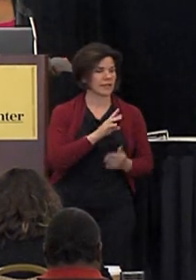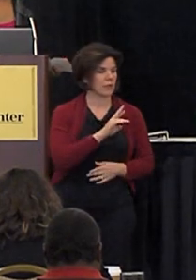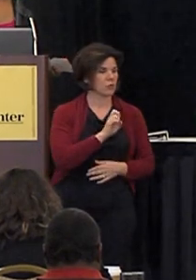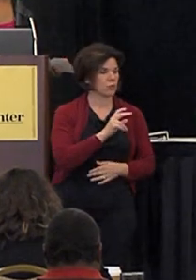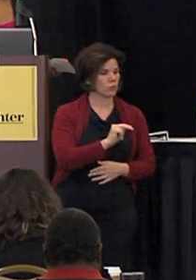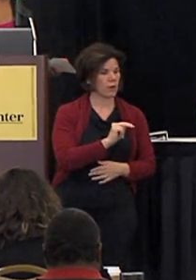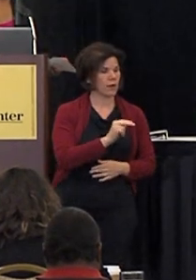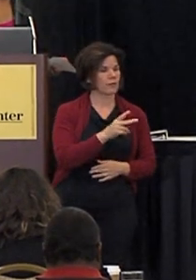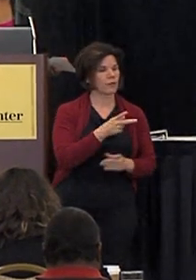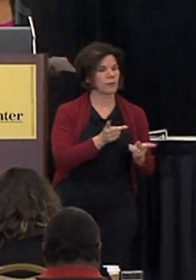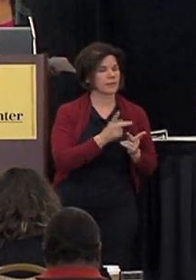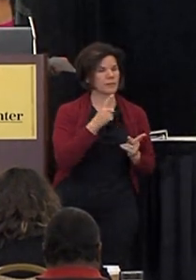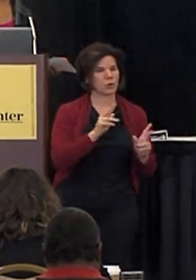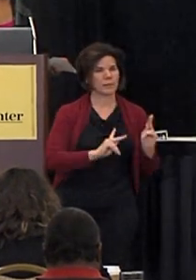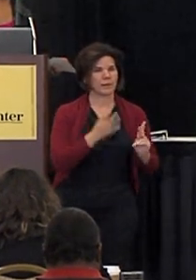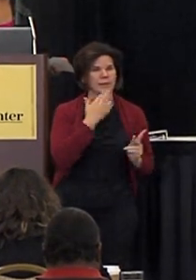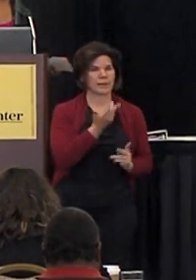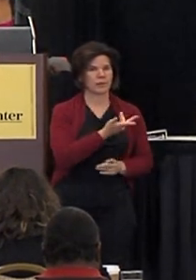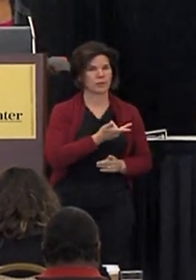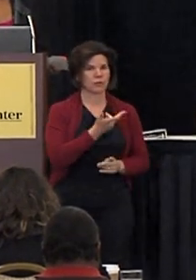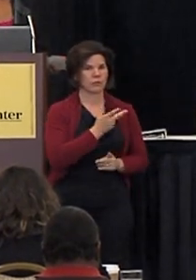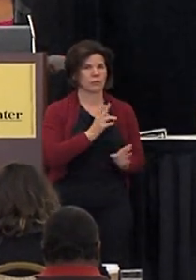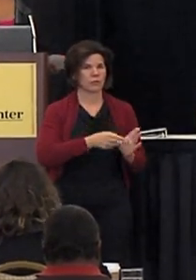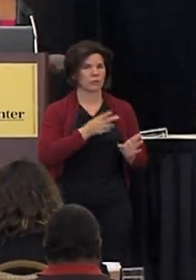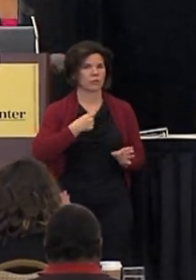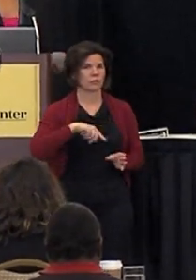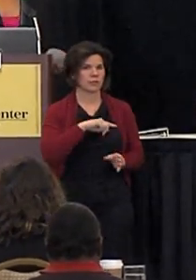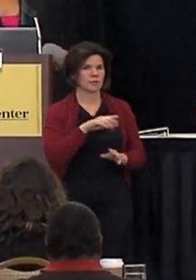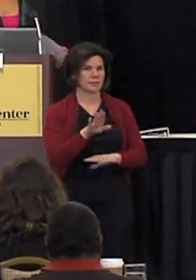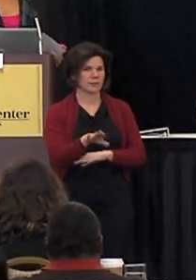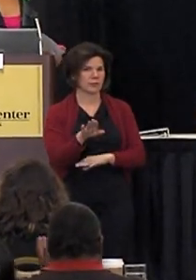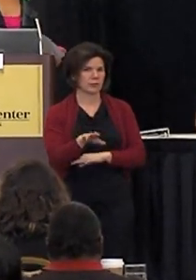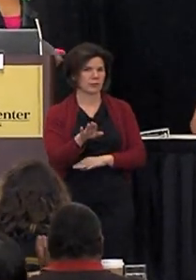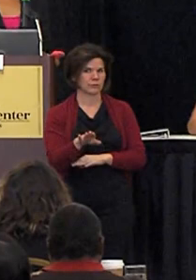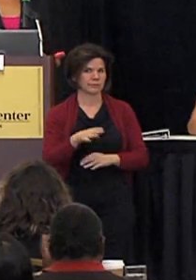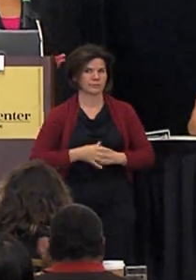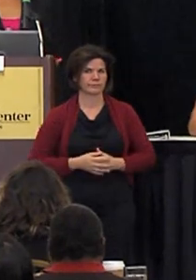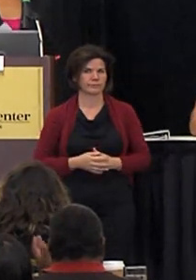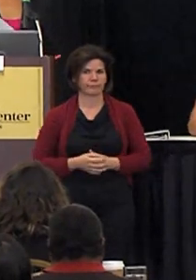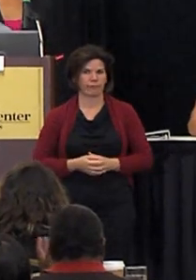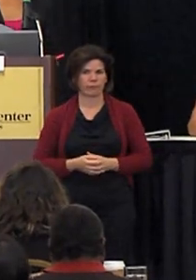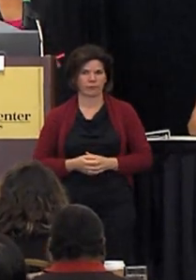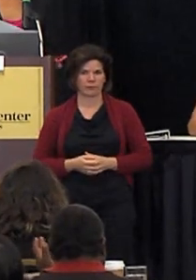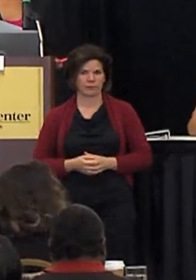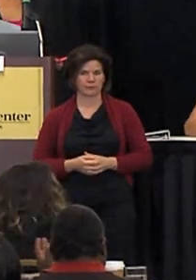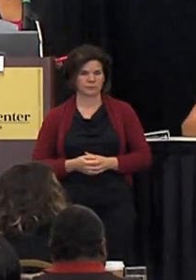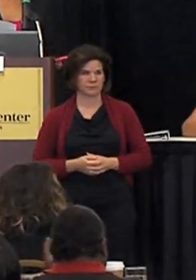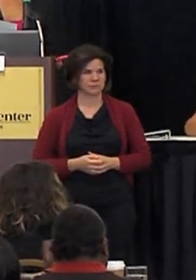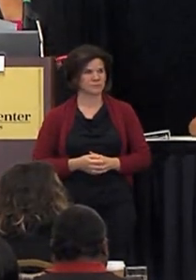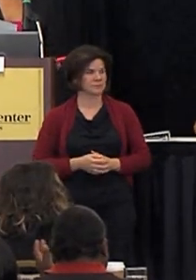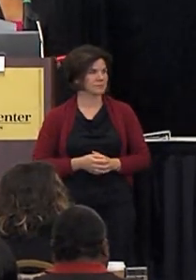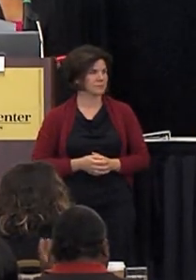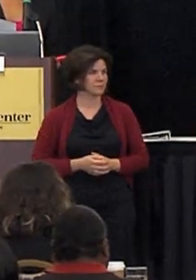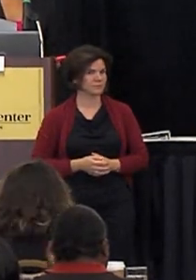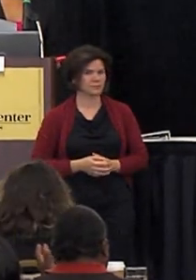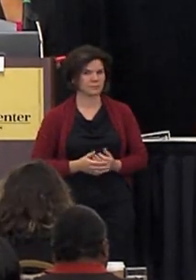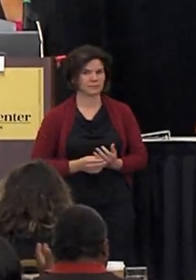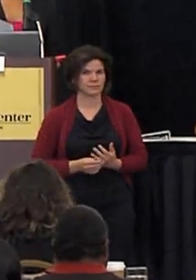clutho places for people thank you all three of you for joining us this afternoon i had one question oh i'm